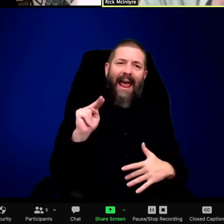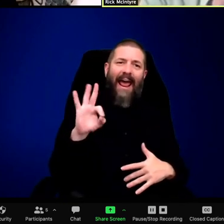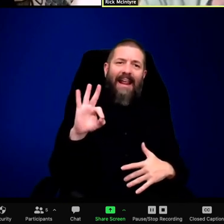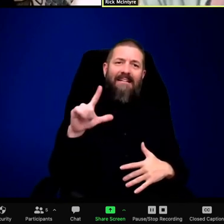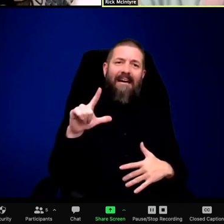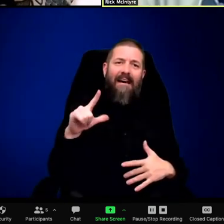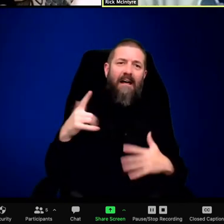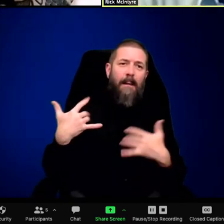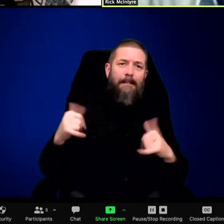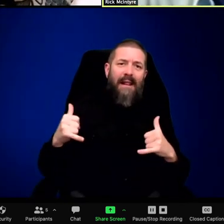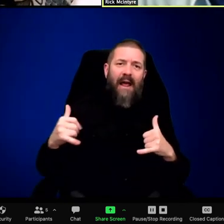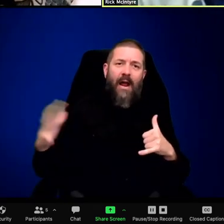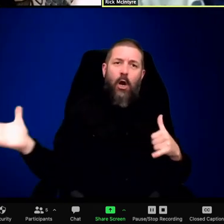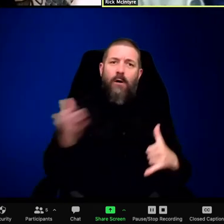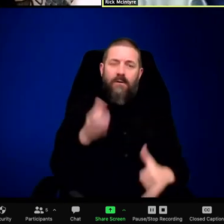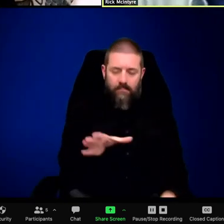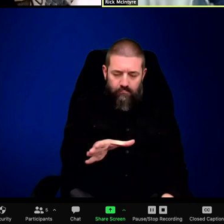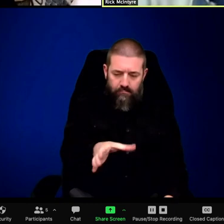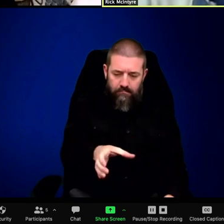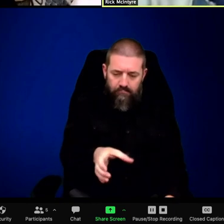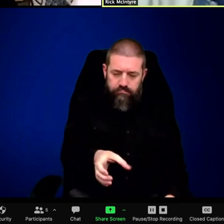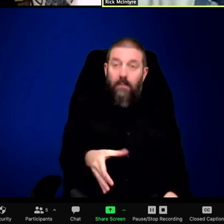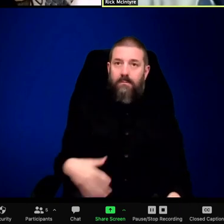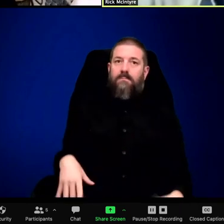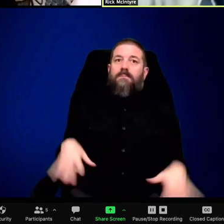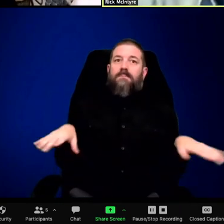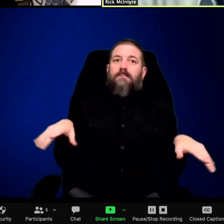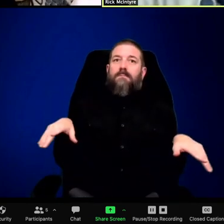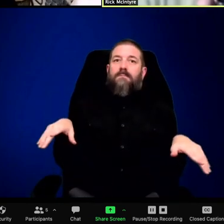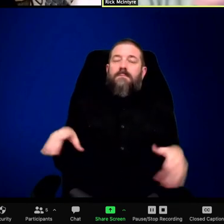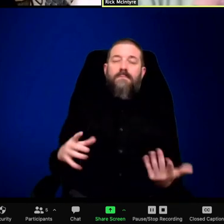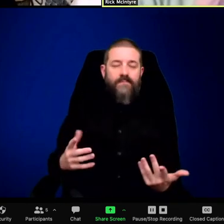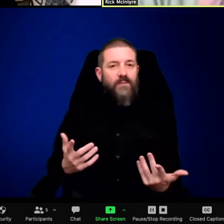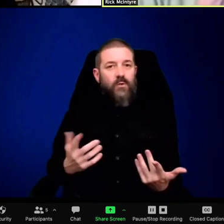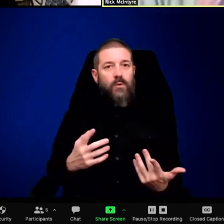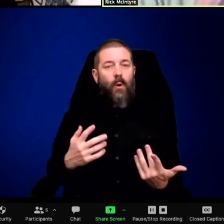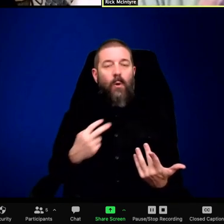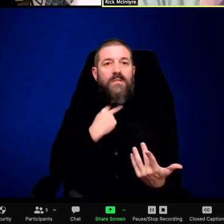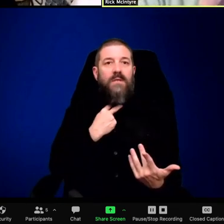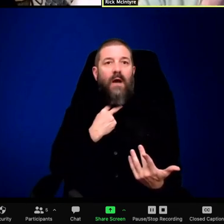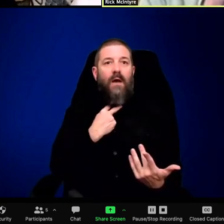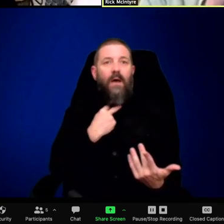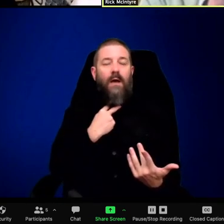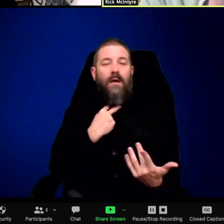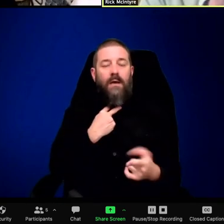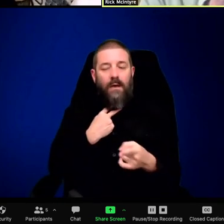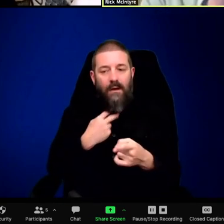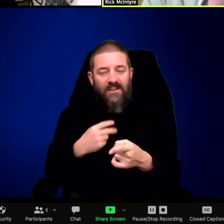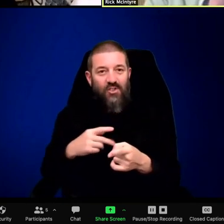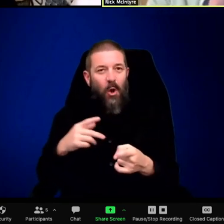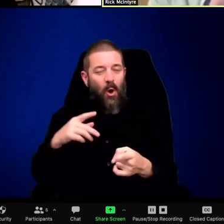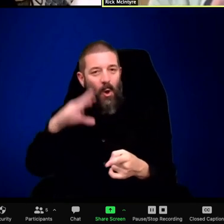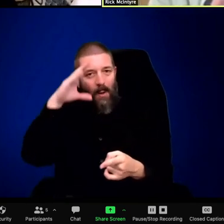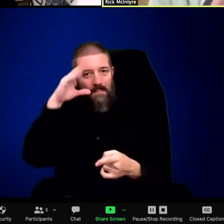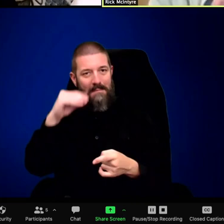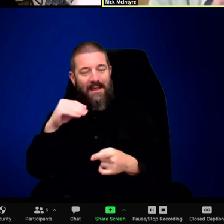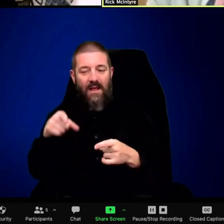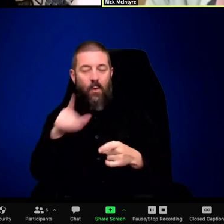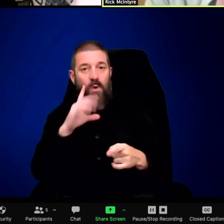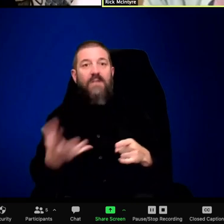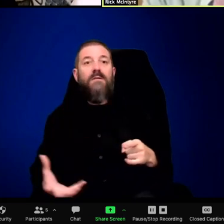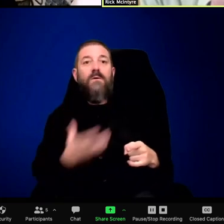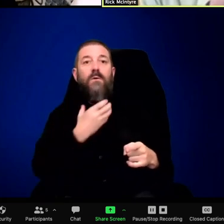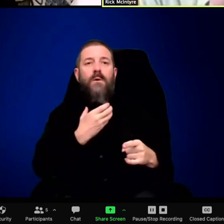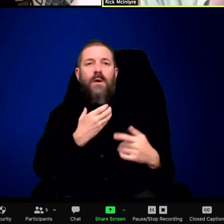have serious damage to them by an elk. But what the male is going to try to do when the moment is right